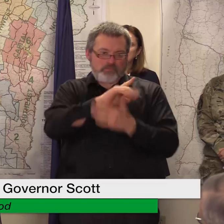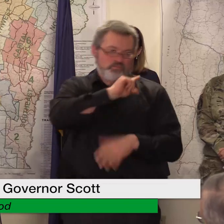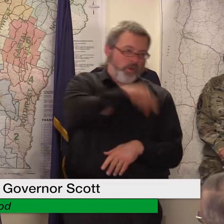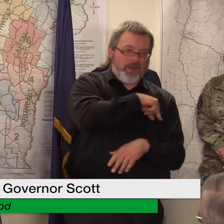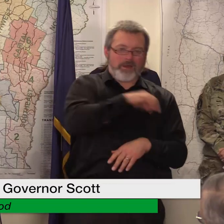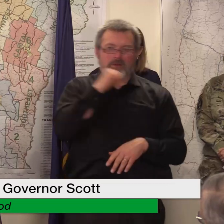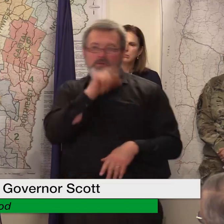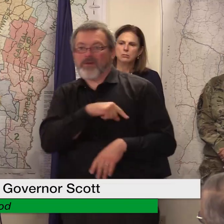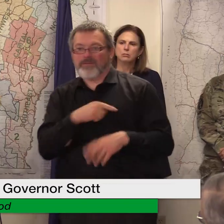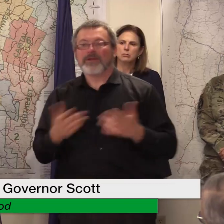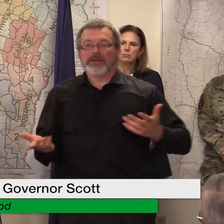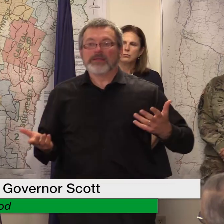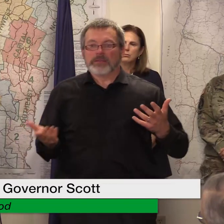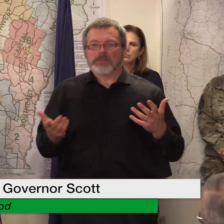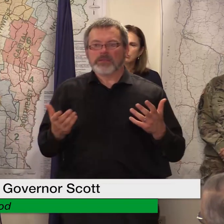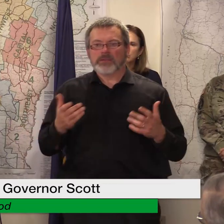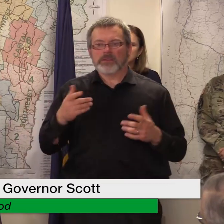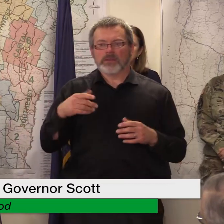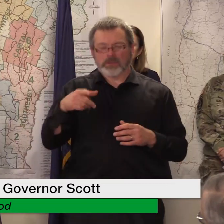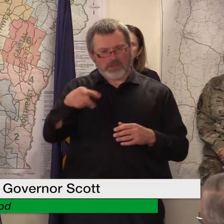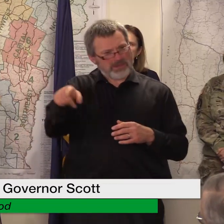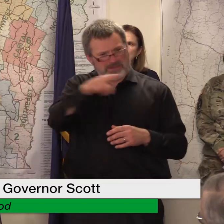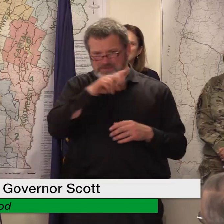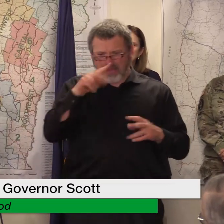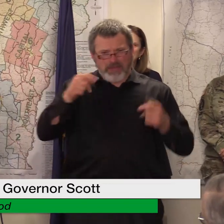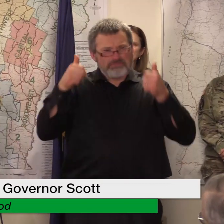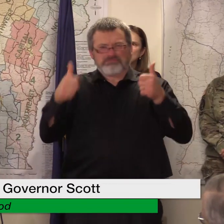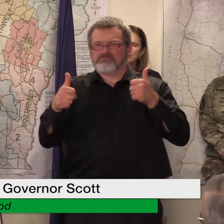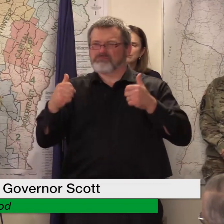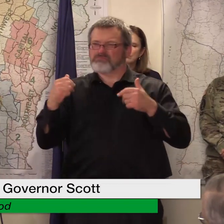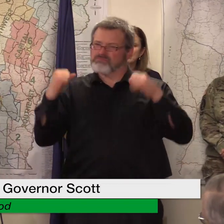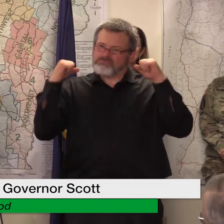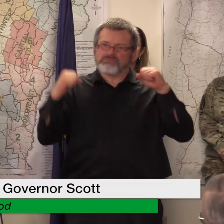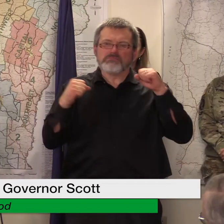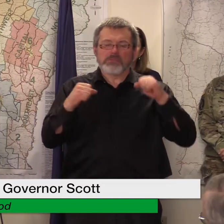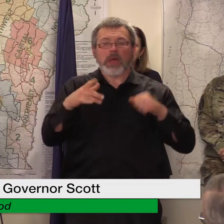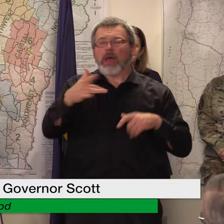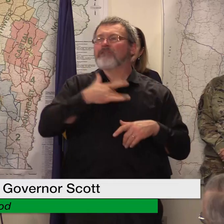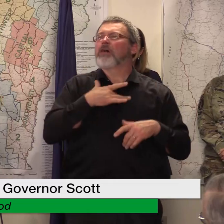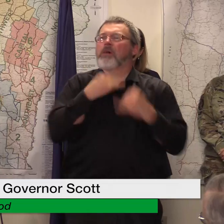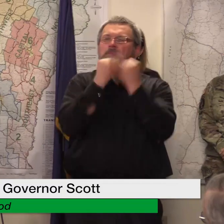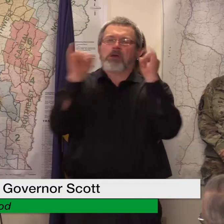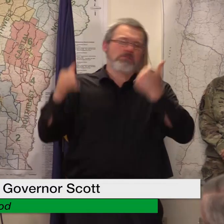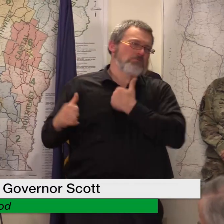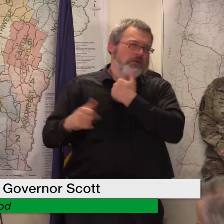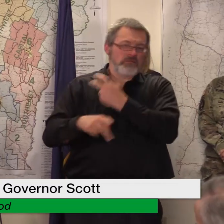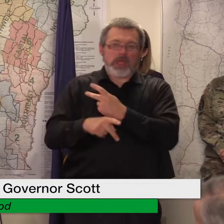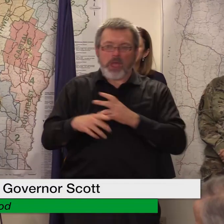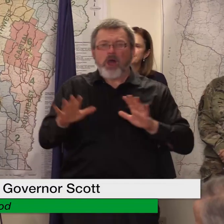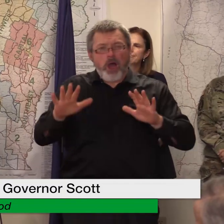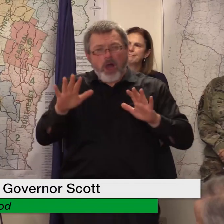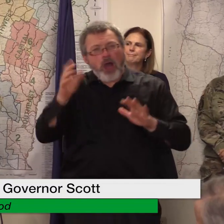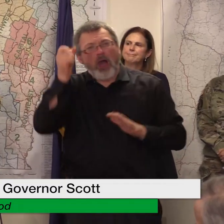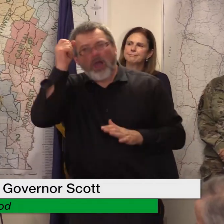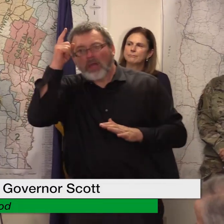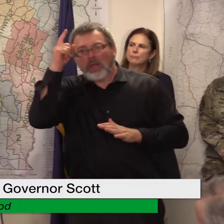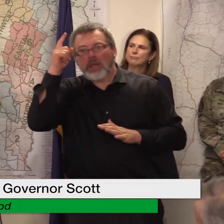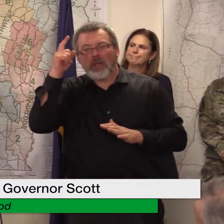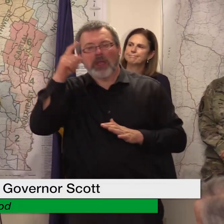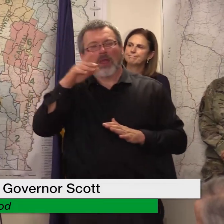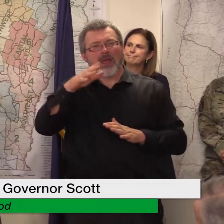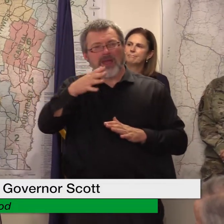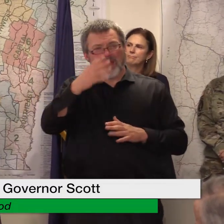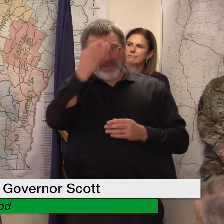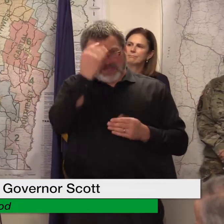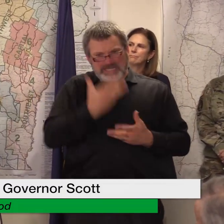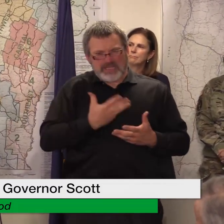vermonti are hardy people right if something happens it's like i'll fix it i'll take care of myself you know and i'll you know and i don't need to report it because i already took care of